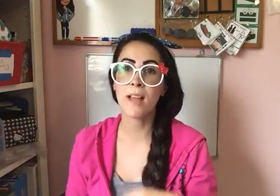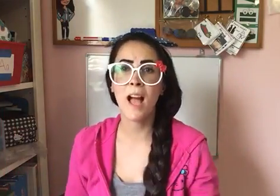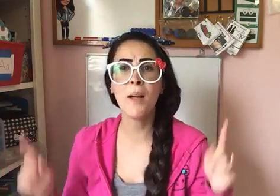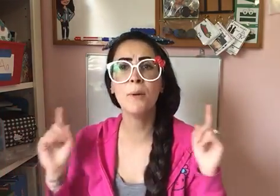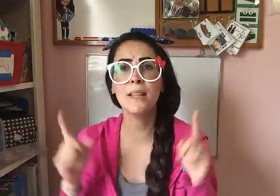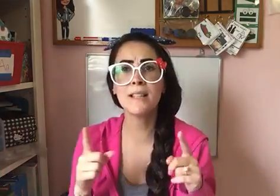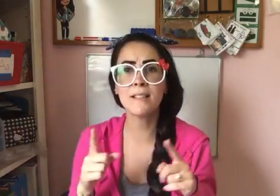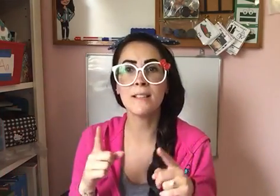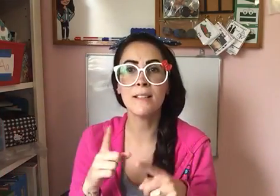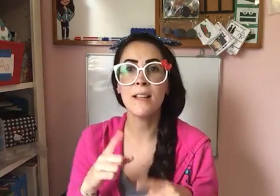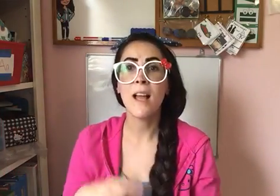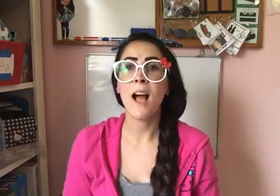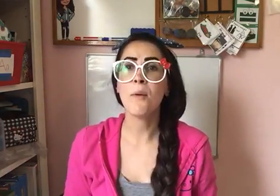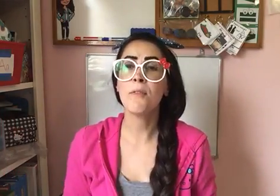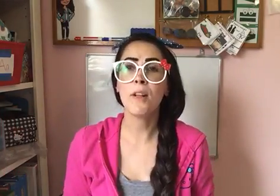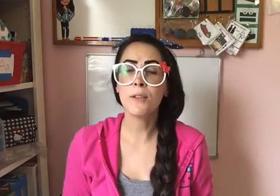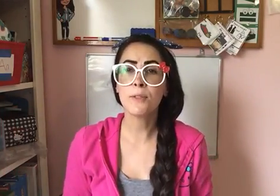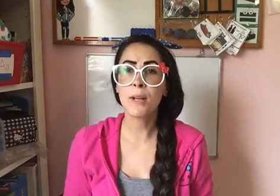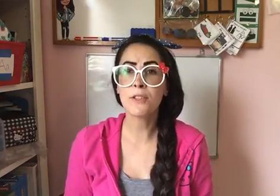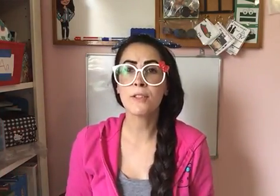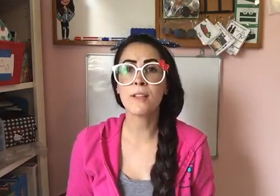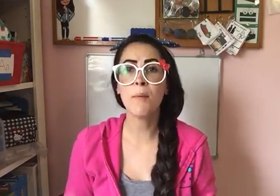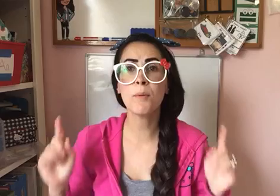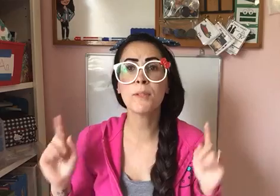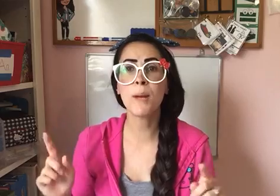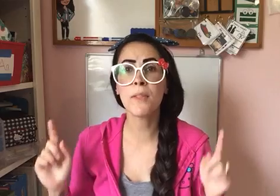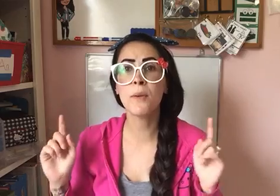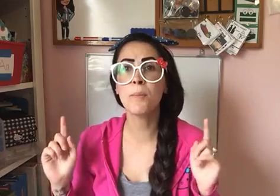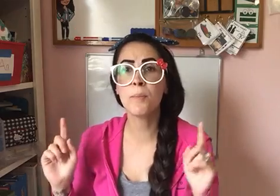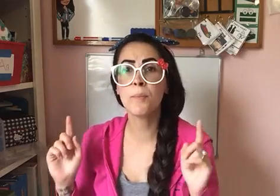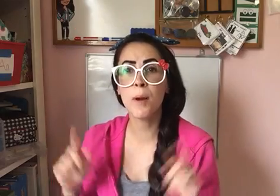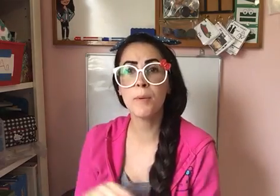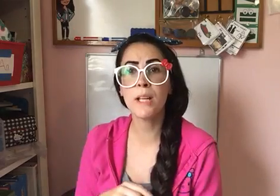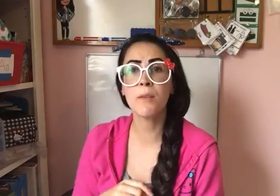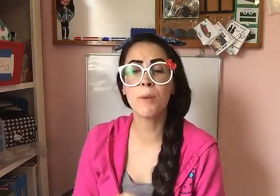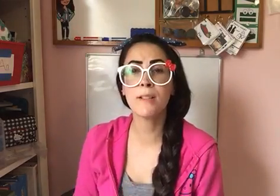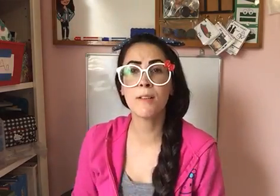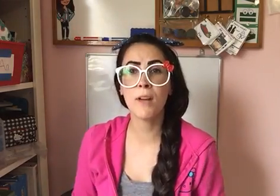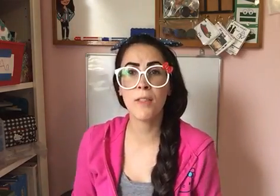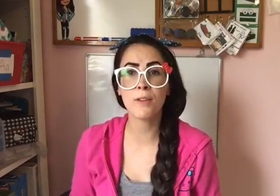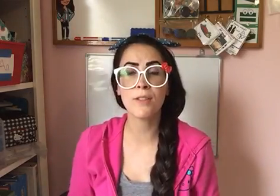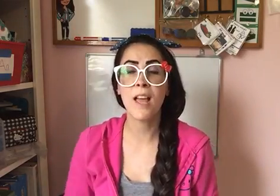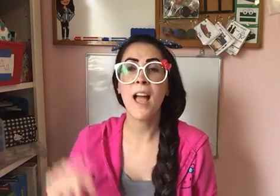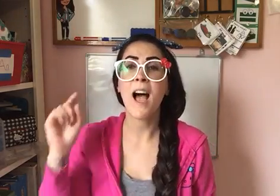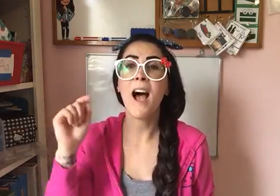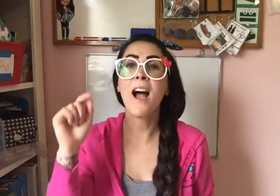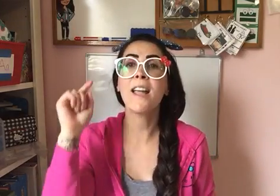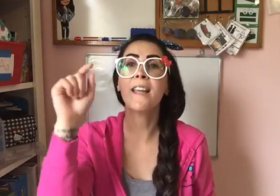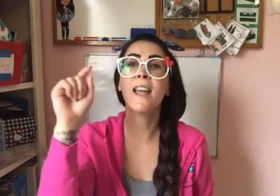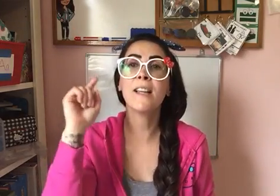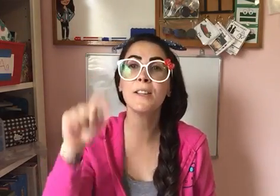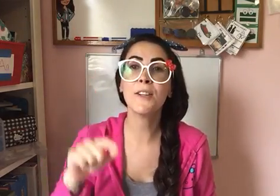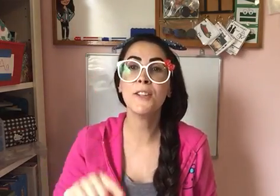I will listen. I will follow directions. I will respect the property and rights of others. I can learn.